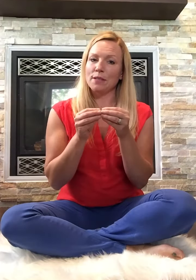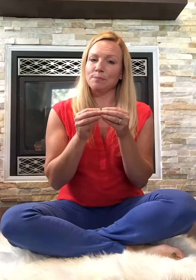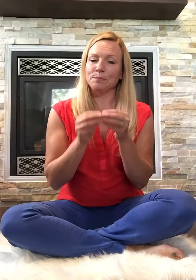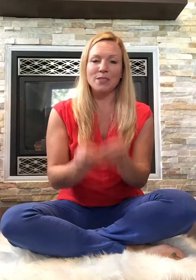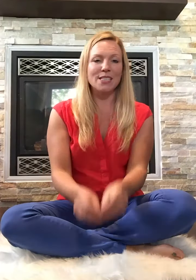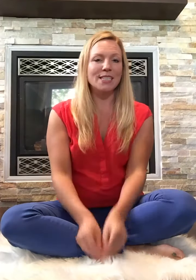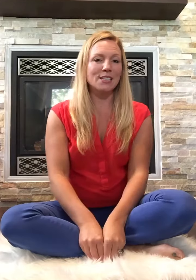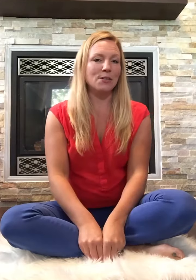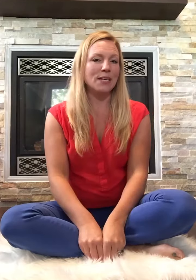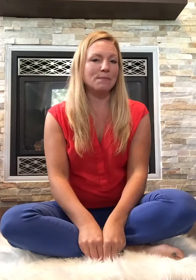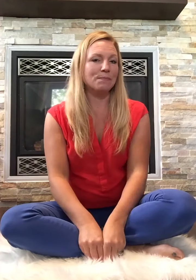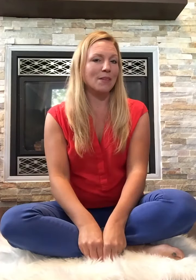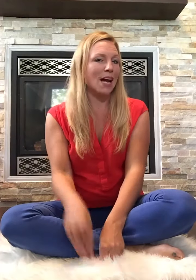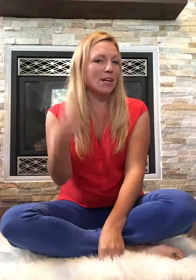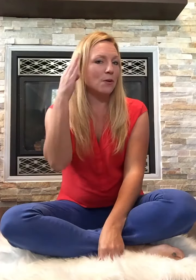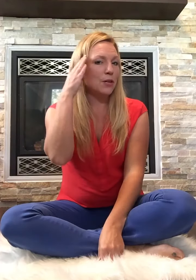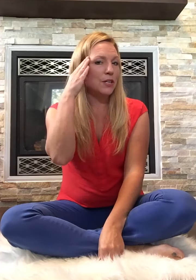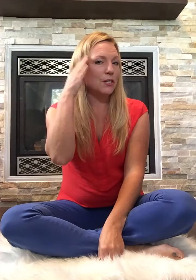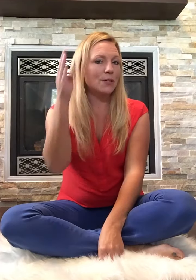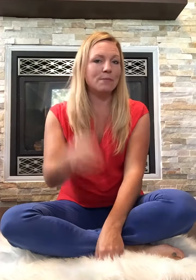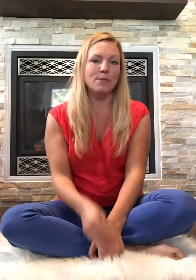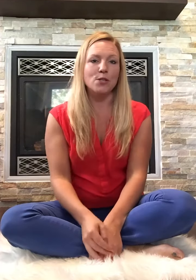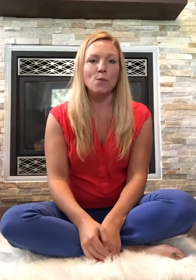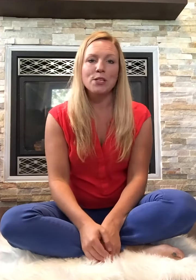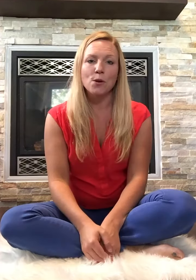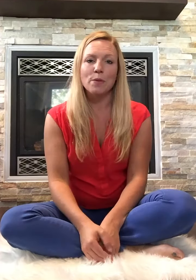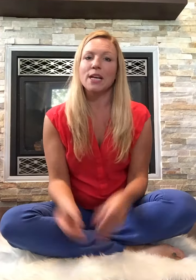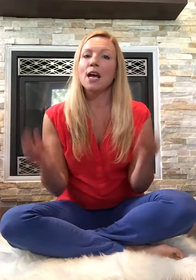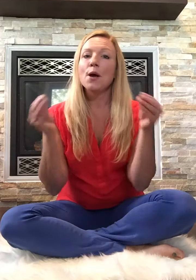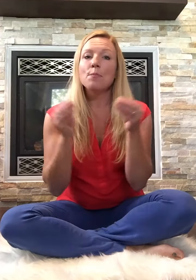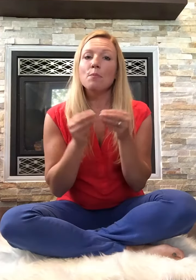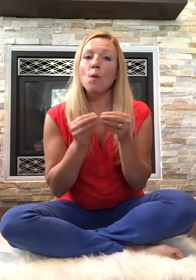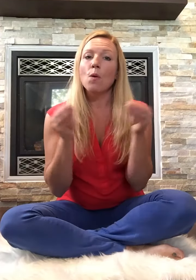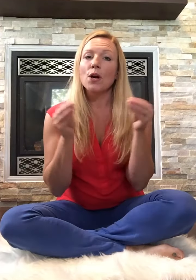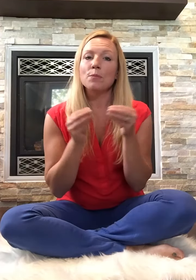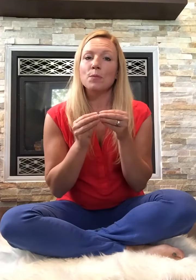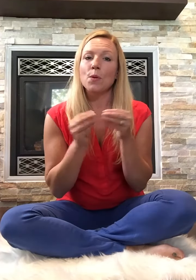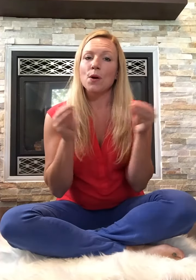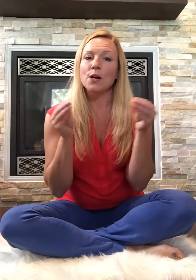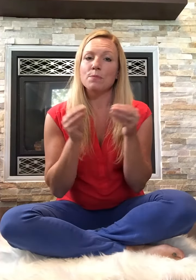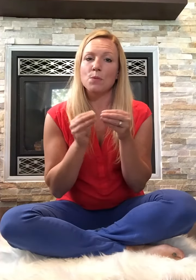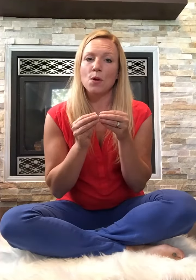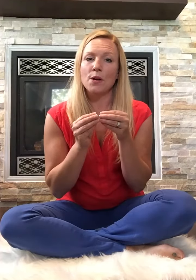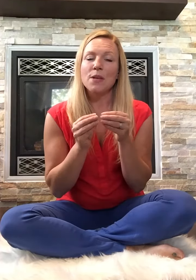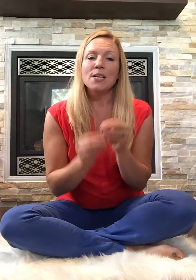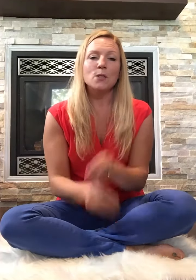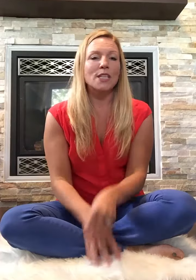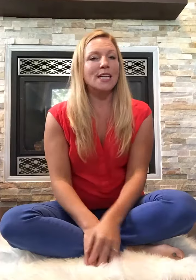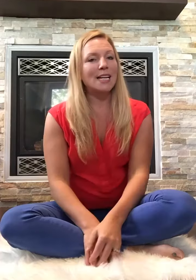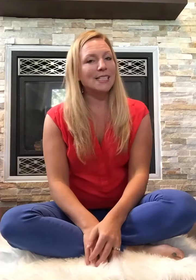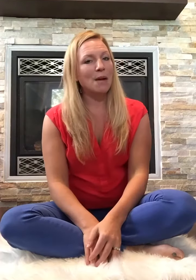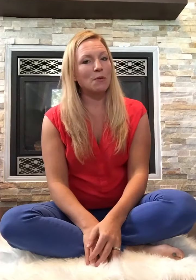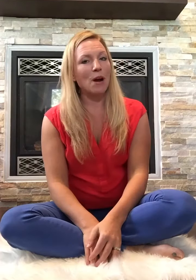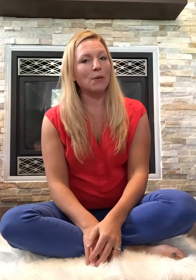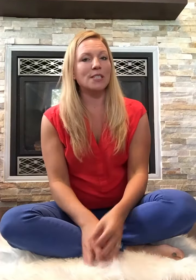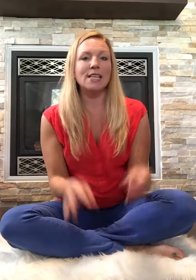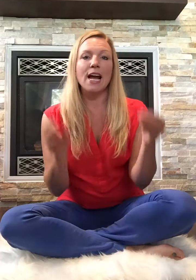just stick to it I know you can do it show me show me more more more so then the next time around we're gonna say